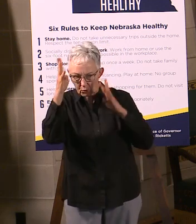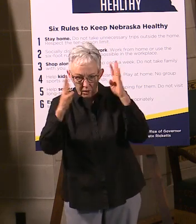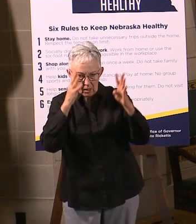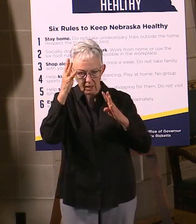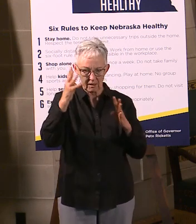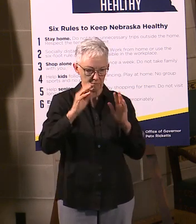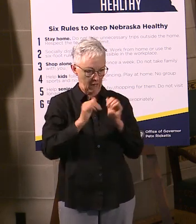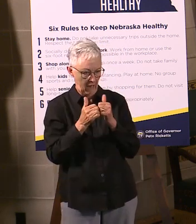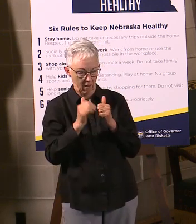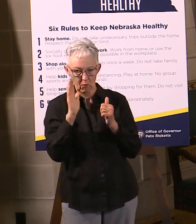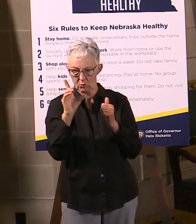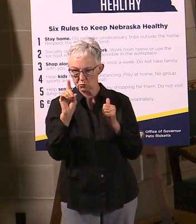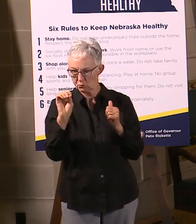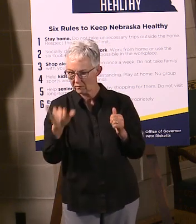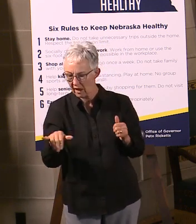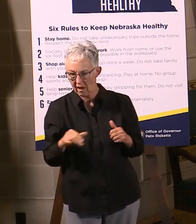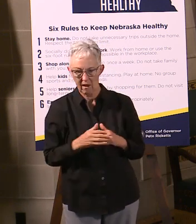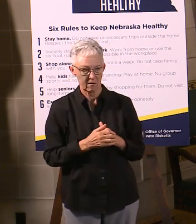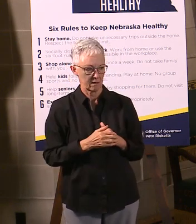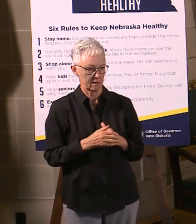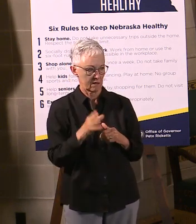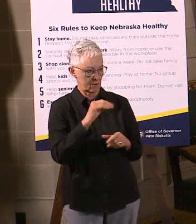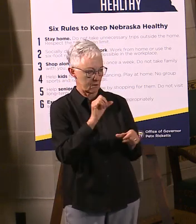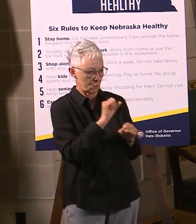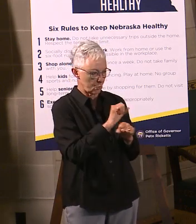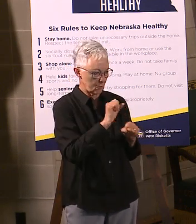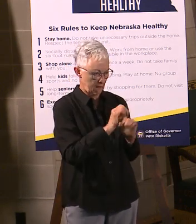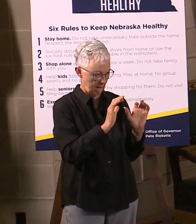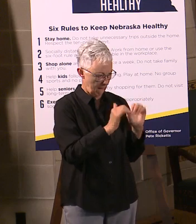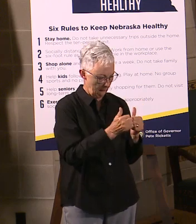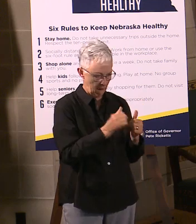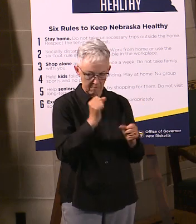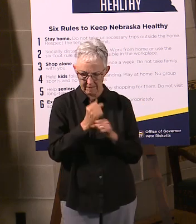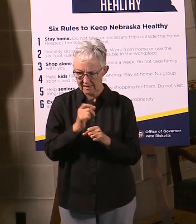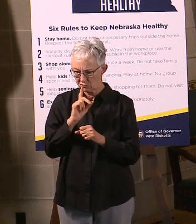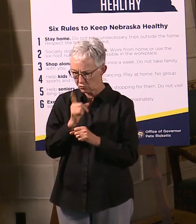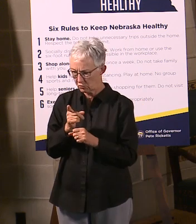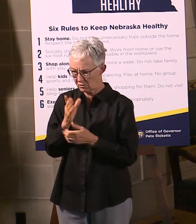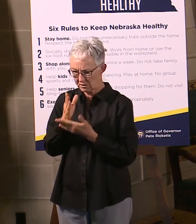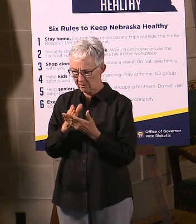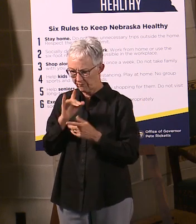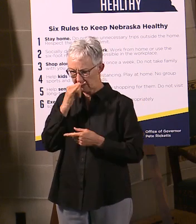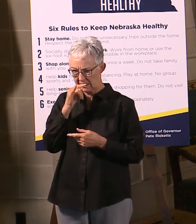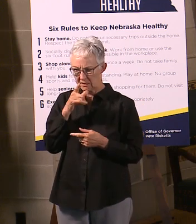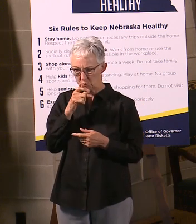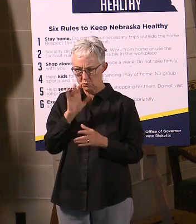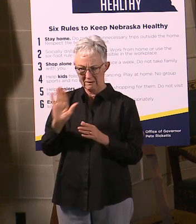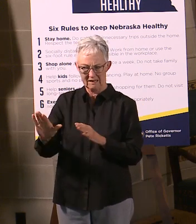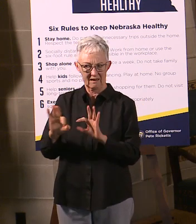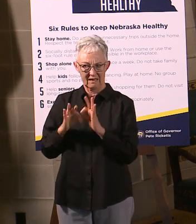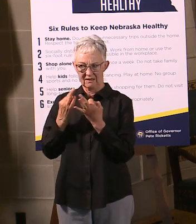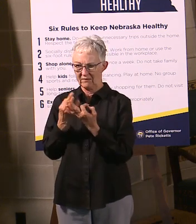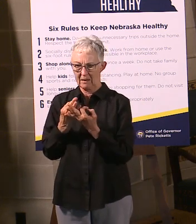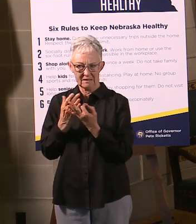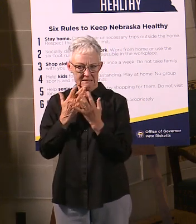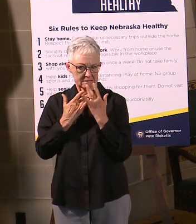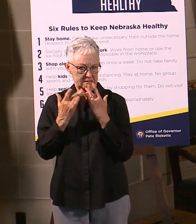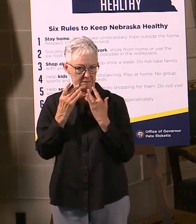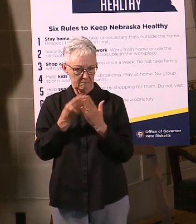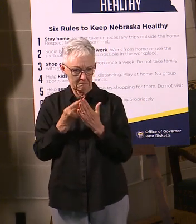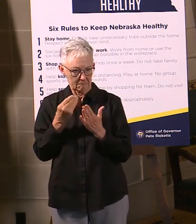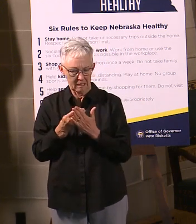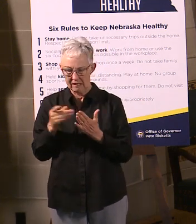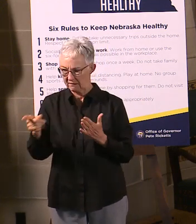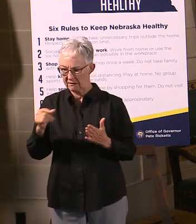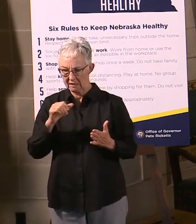They've been having to work on other things, too, like how do you make sure those kids who are food insecure are able to get those meals even if they're not